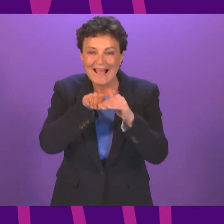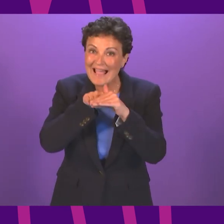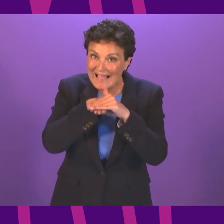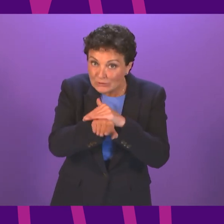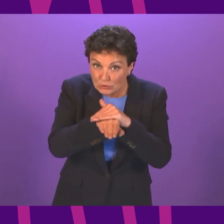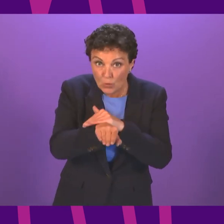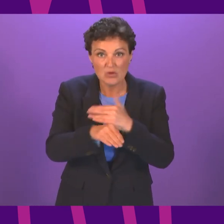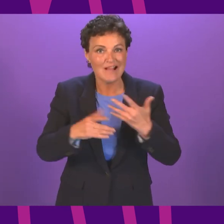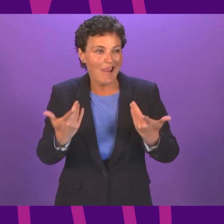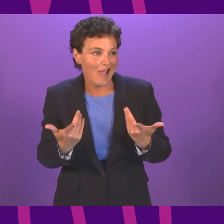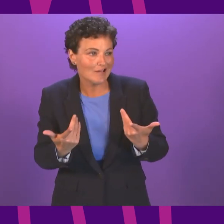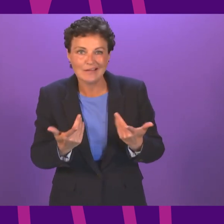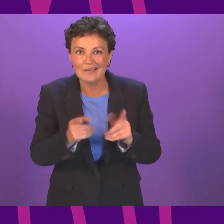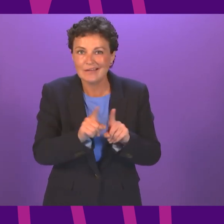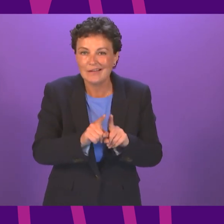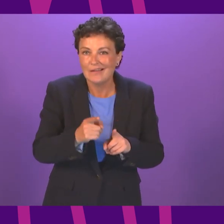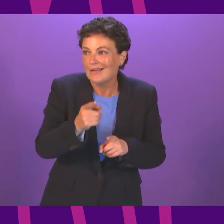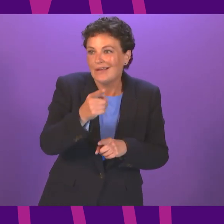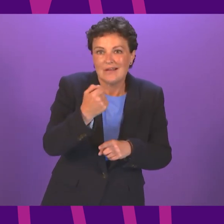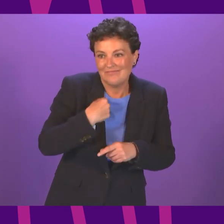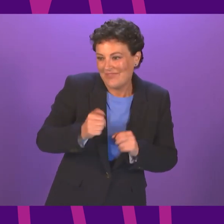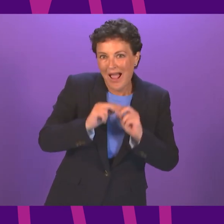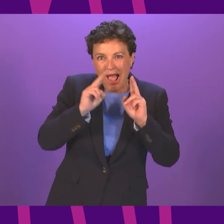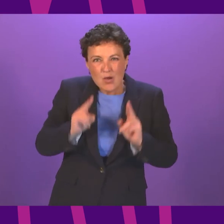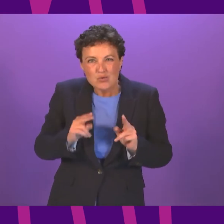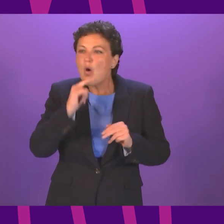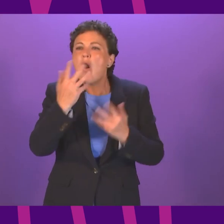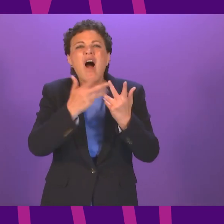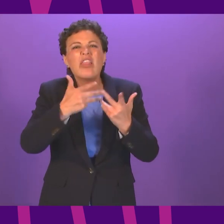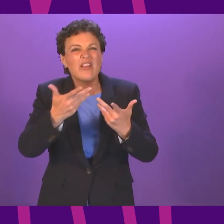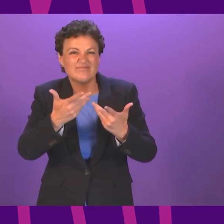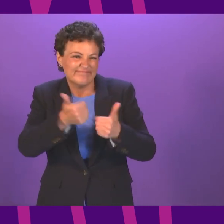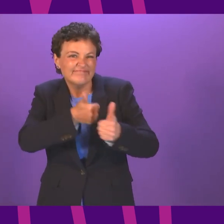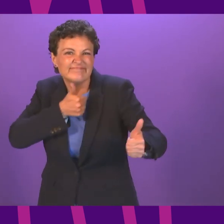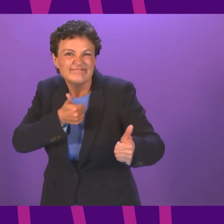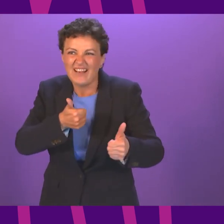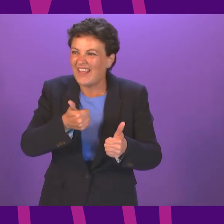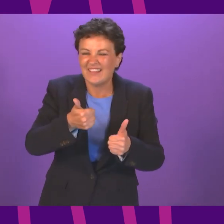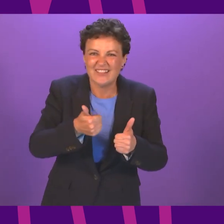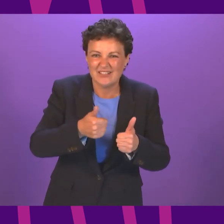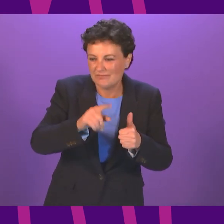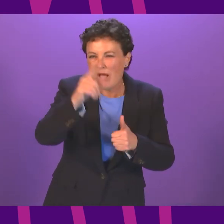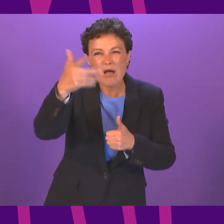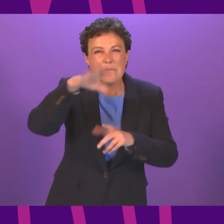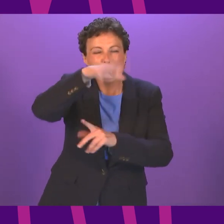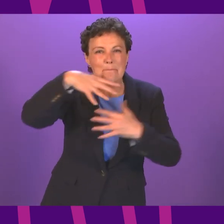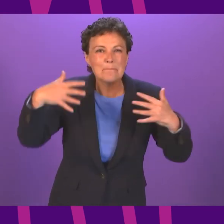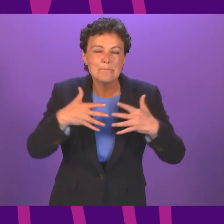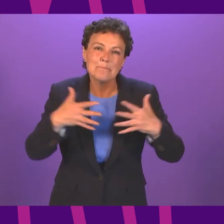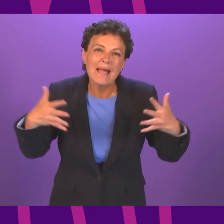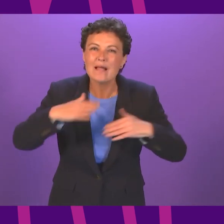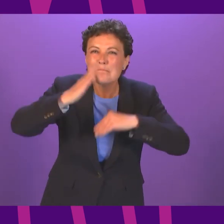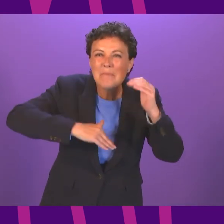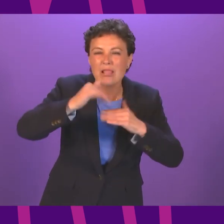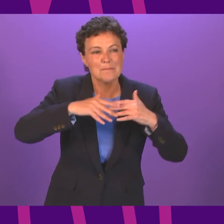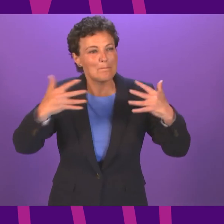premises mentioned that don't already have a one-metre dispensation that the requirement will reduce from two metres to one metre. If